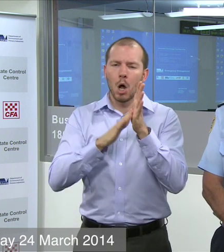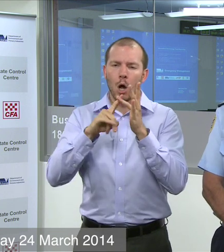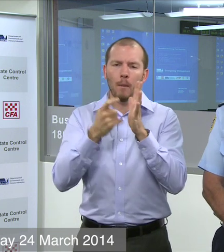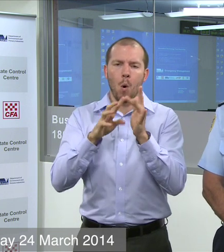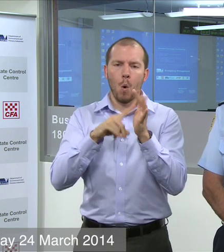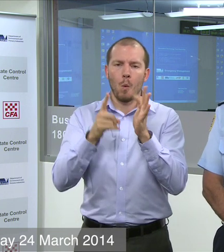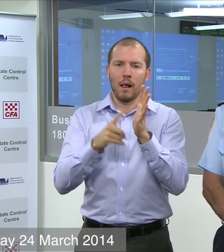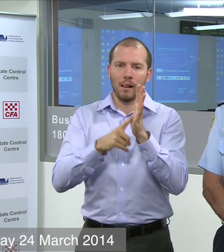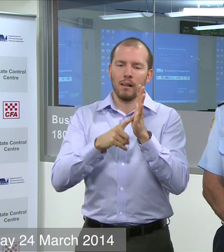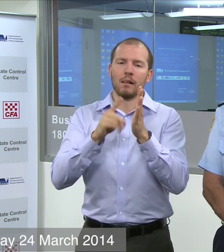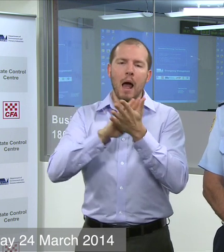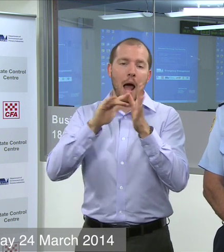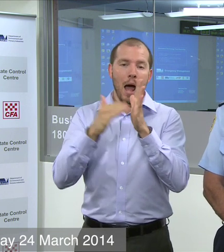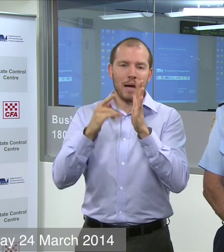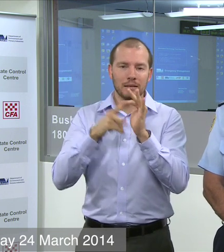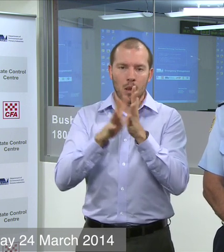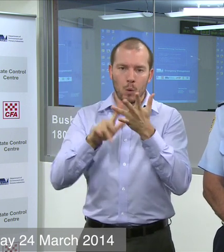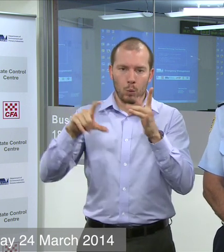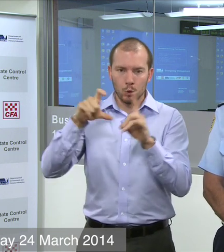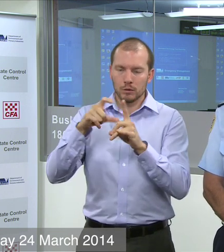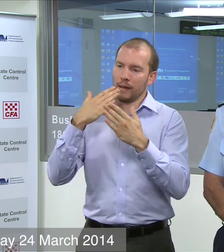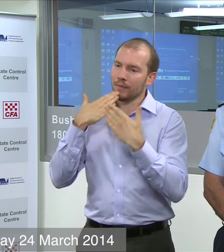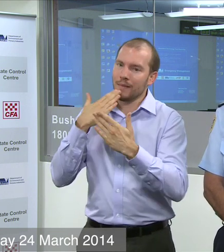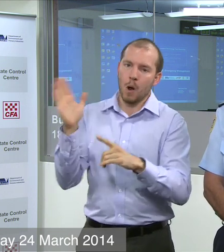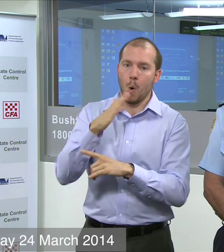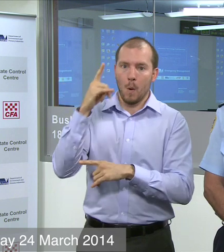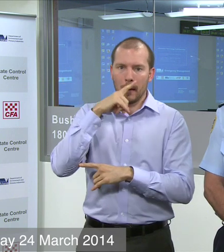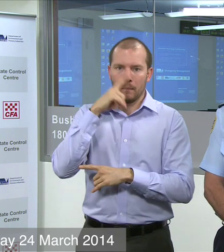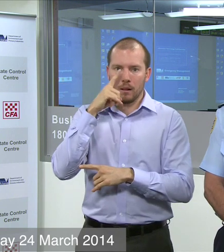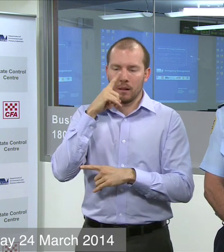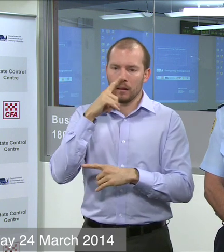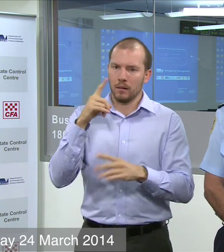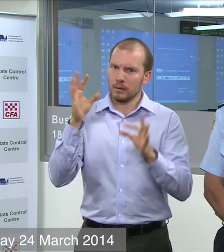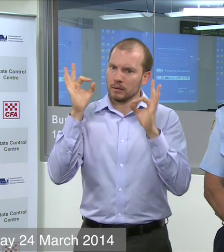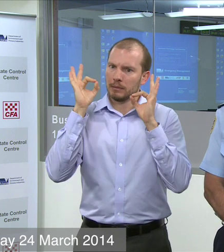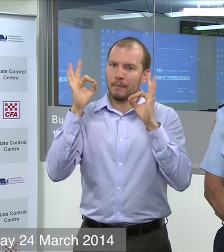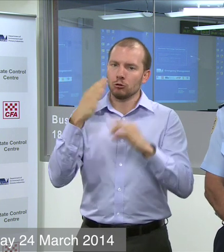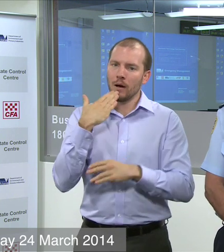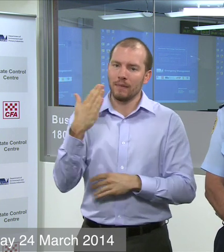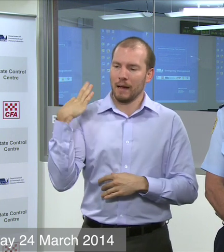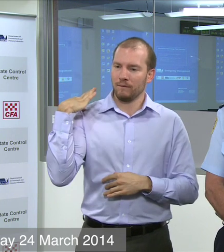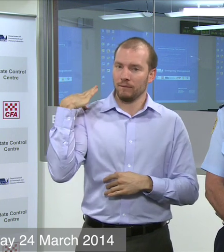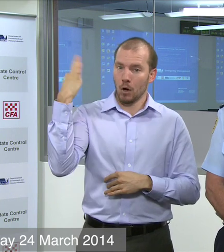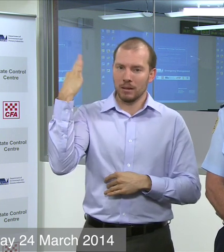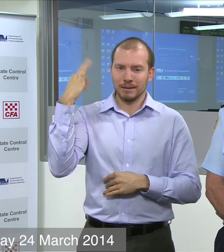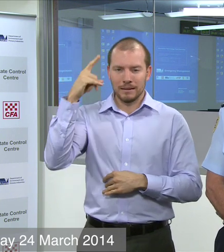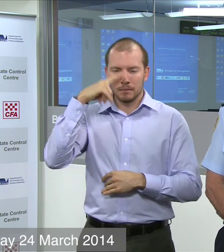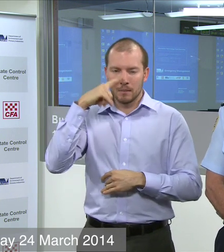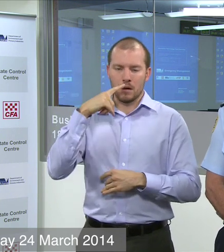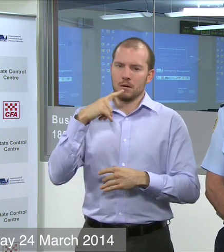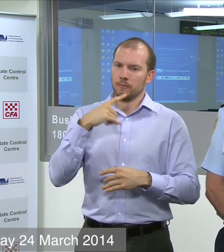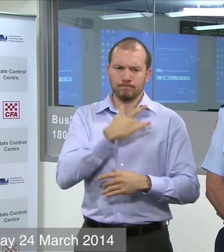Hazelwood. In particular, I'd like to acknowledge the volunteers who have kept up their commitment right throughout